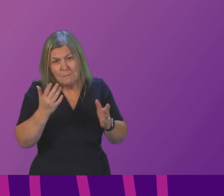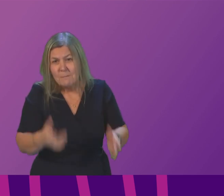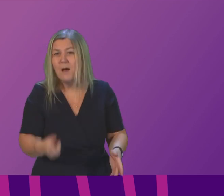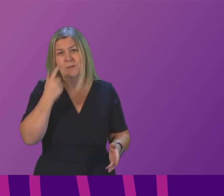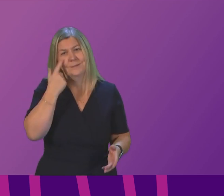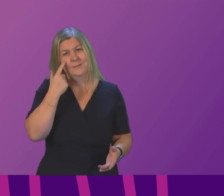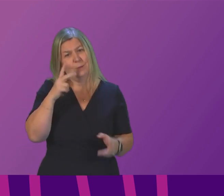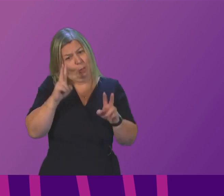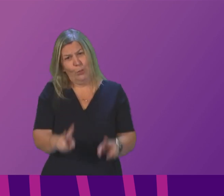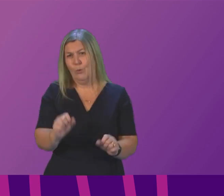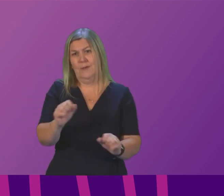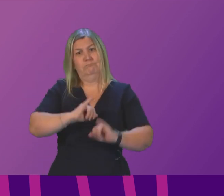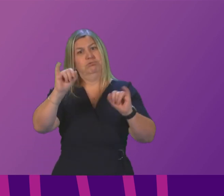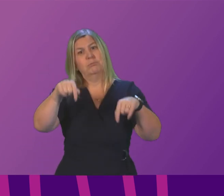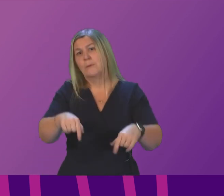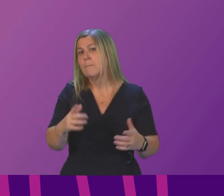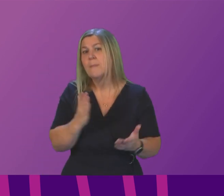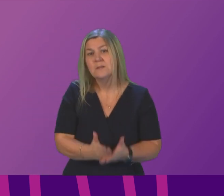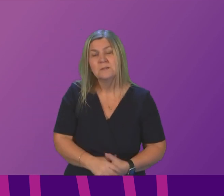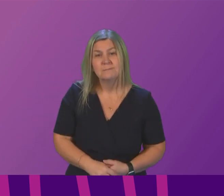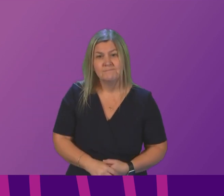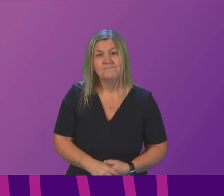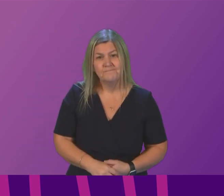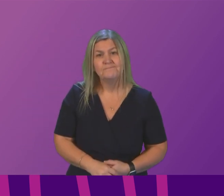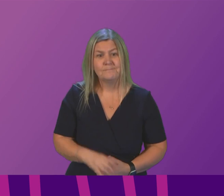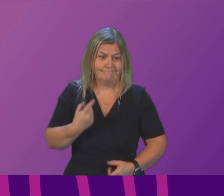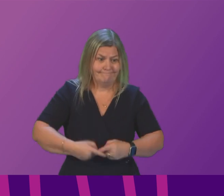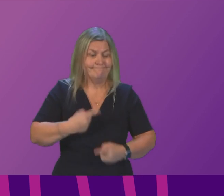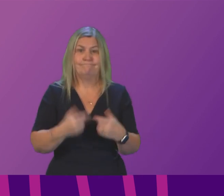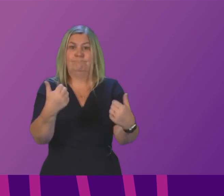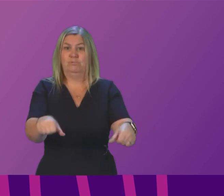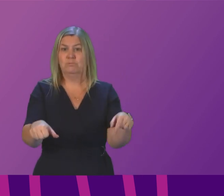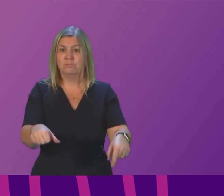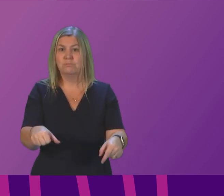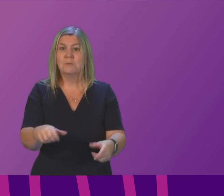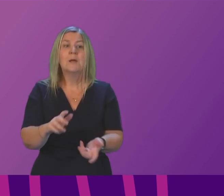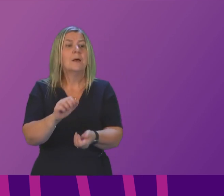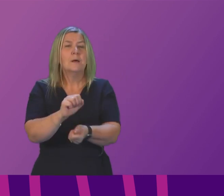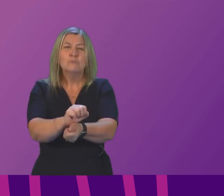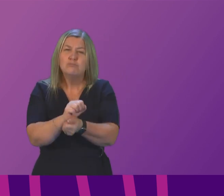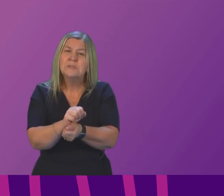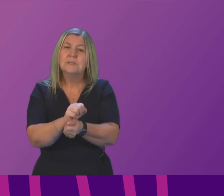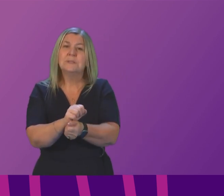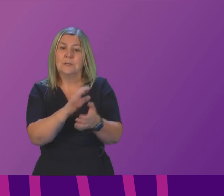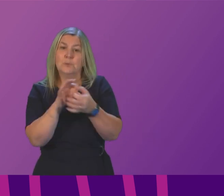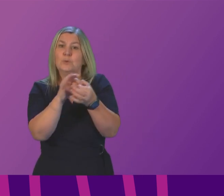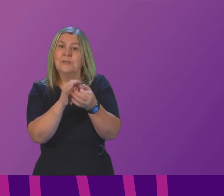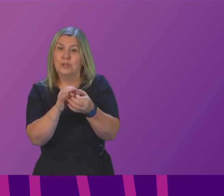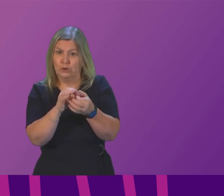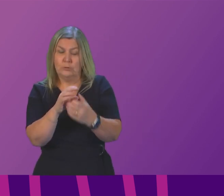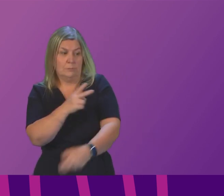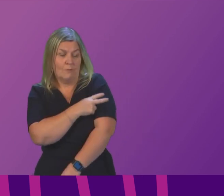crisis with the urgency it deserves the prison officers association have told us that they have been overwhelmed